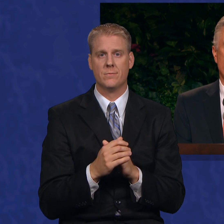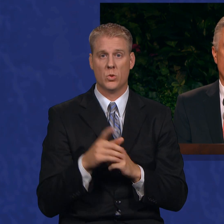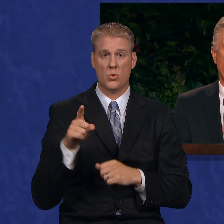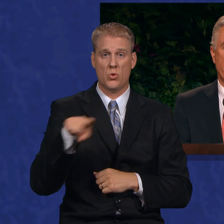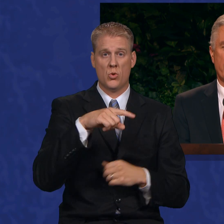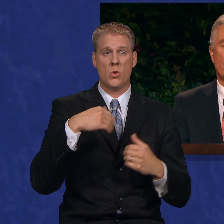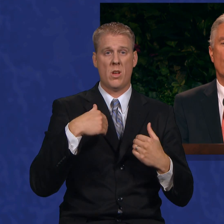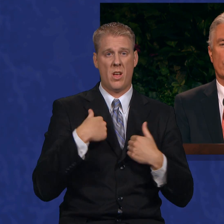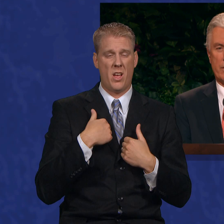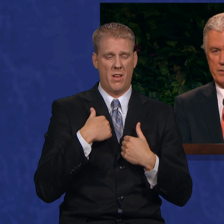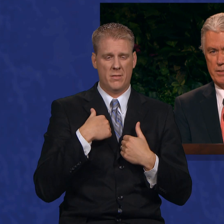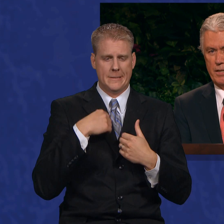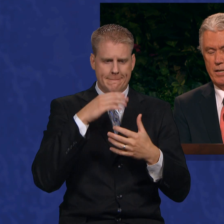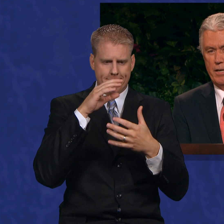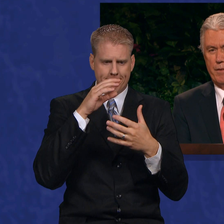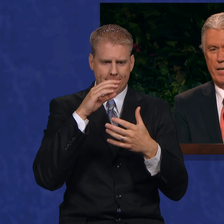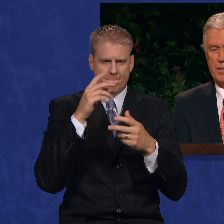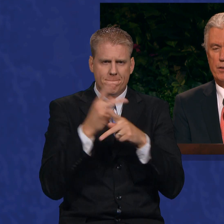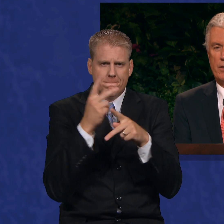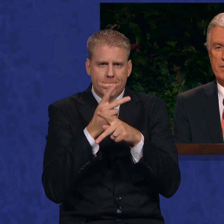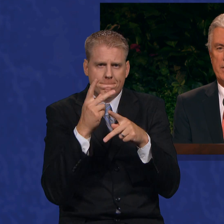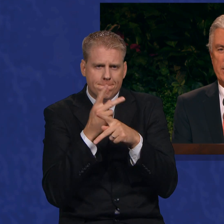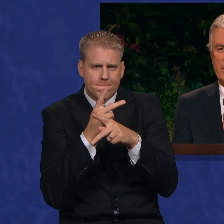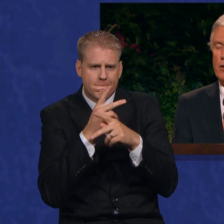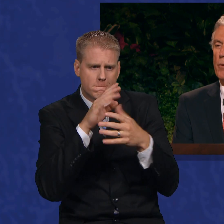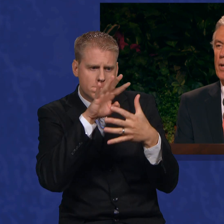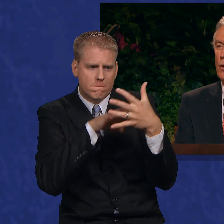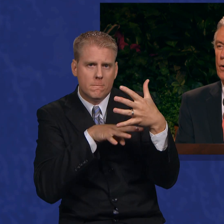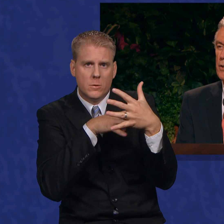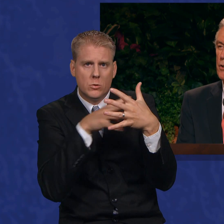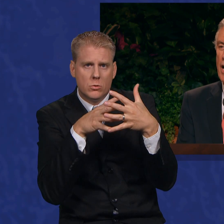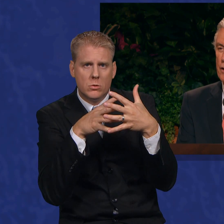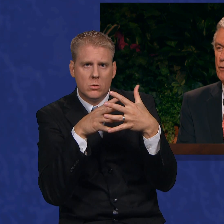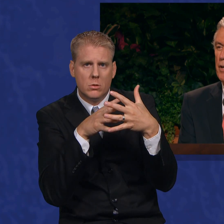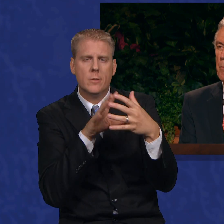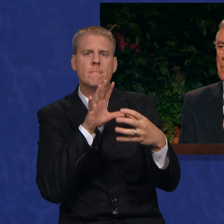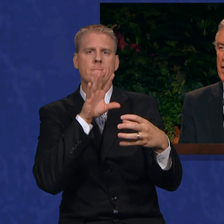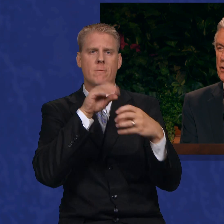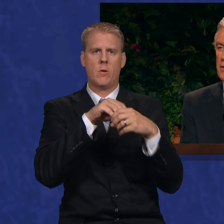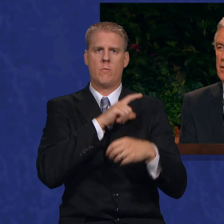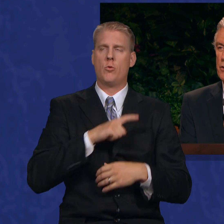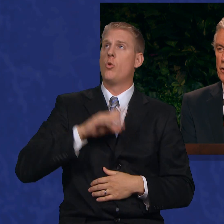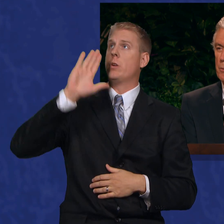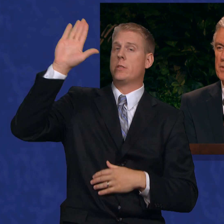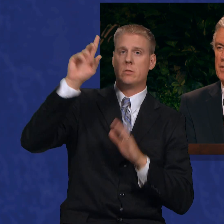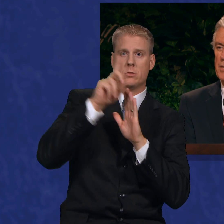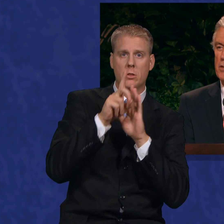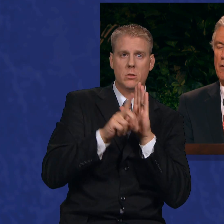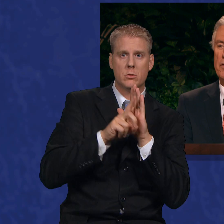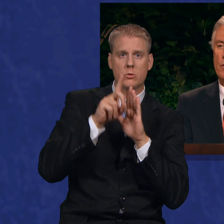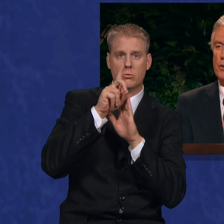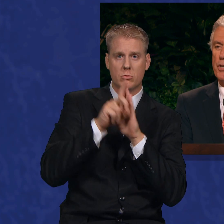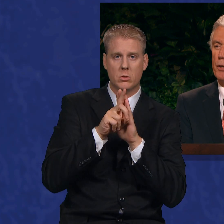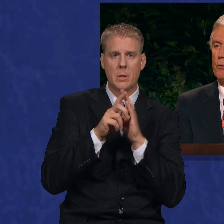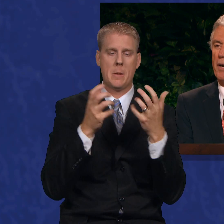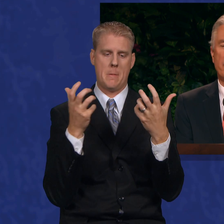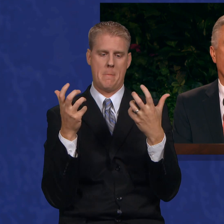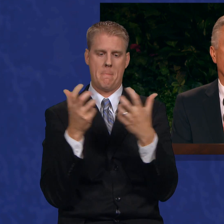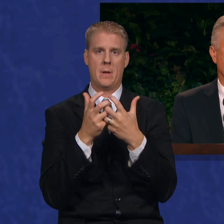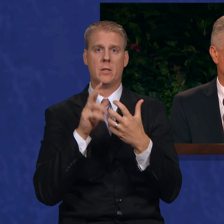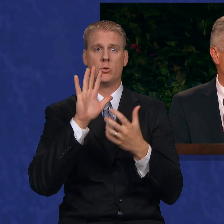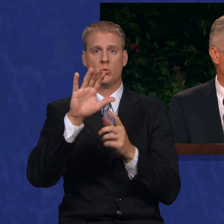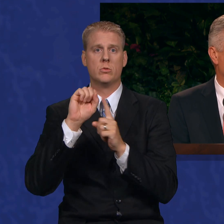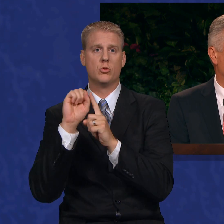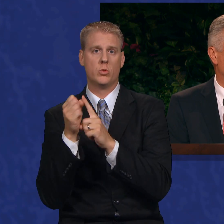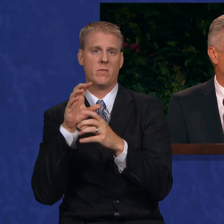have to chart a course that is consistent with the Lord's doctrine and matches the circumstances of your geographic